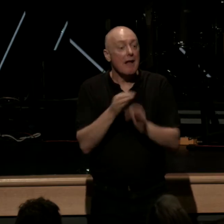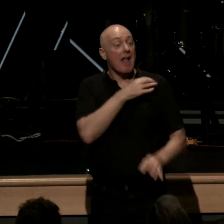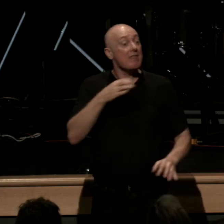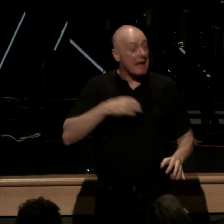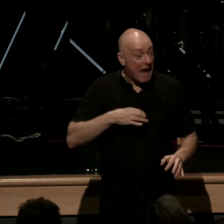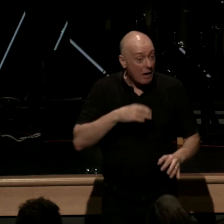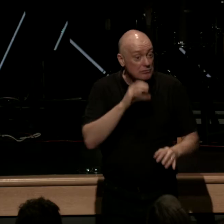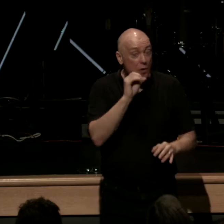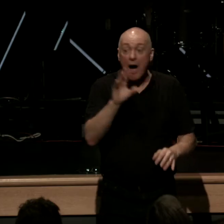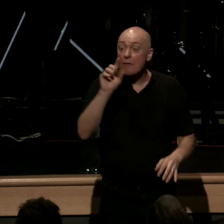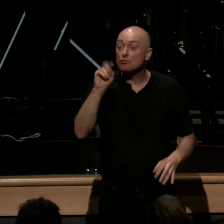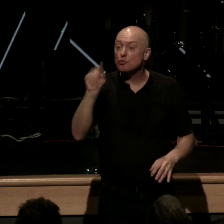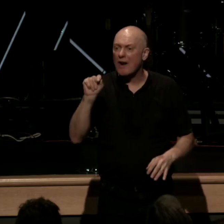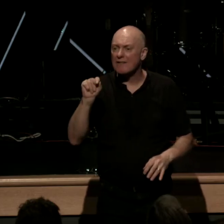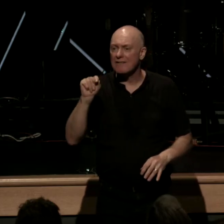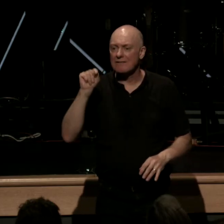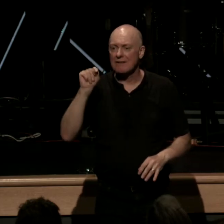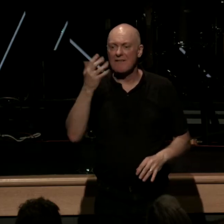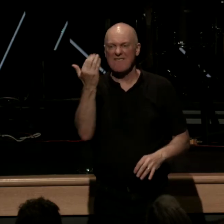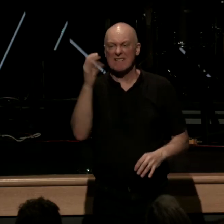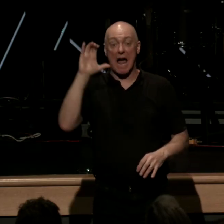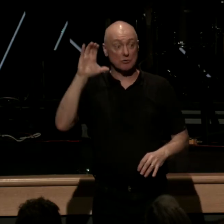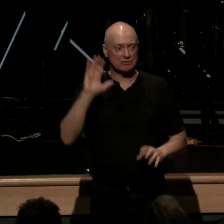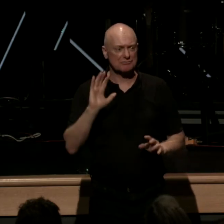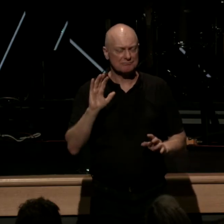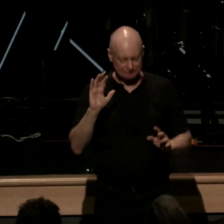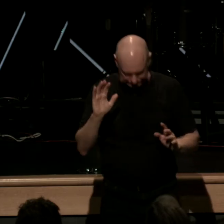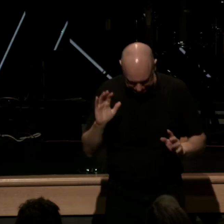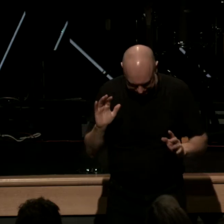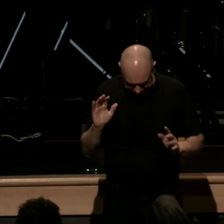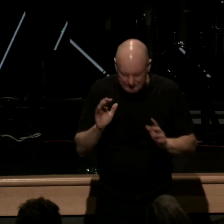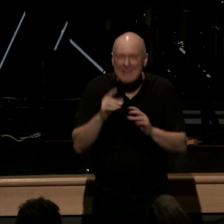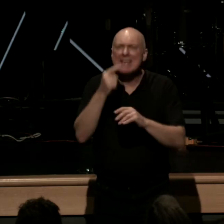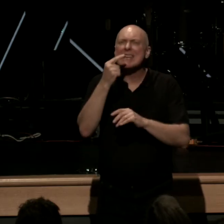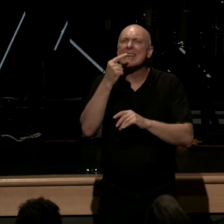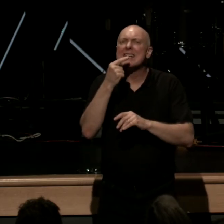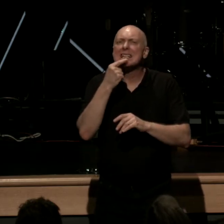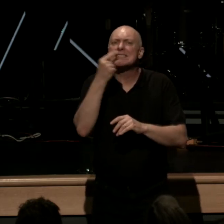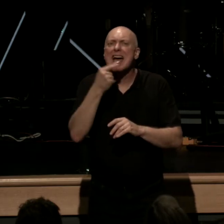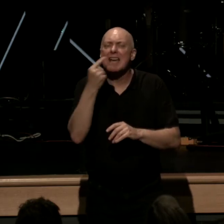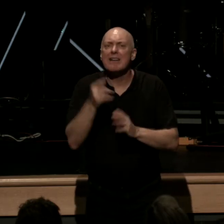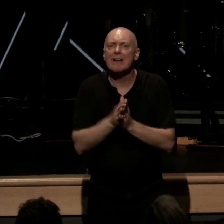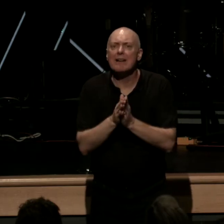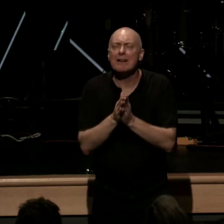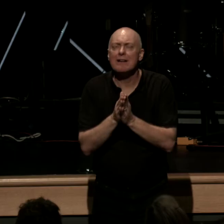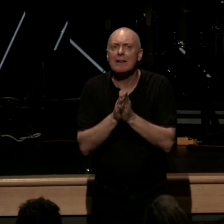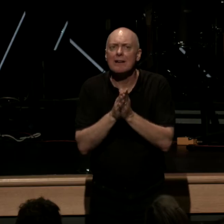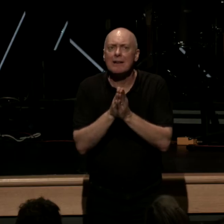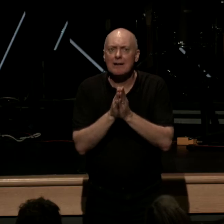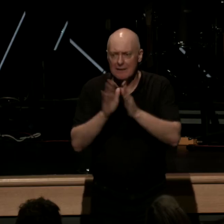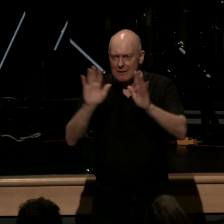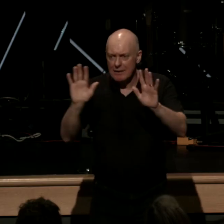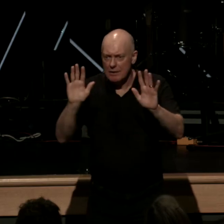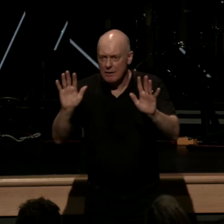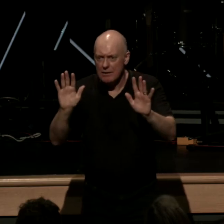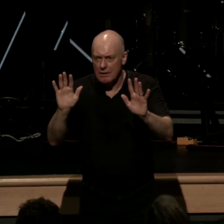in the 1500s as we learned they said this and again this is the hard part for me